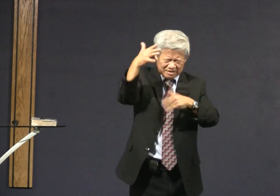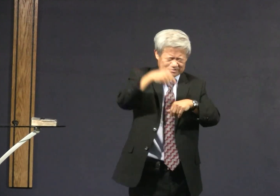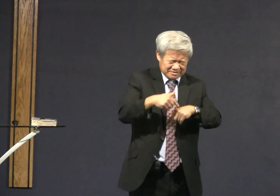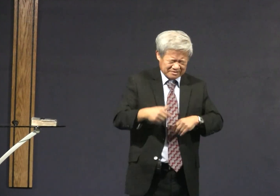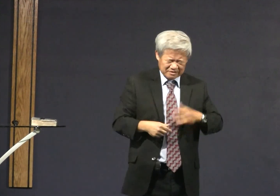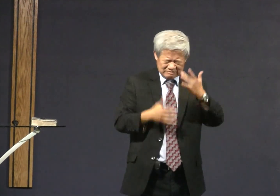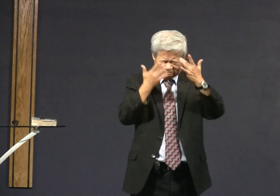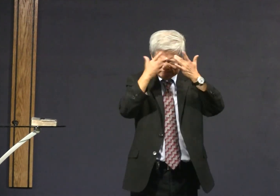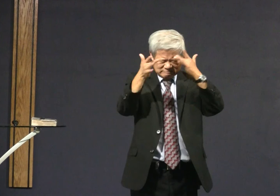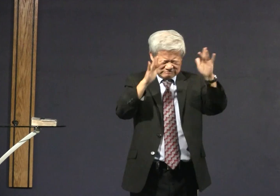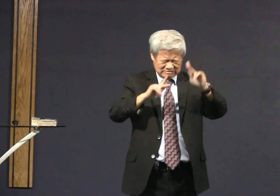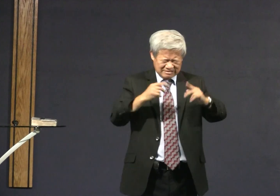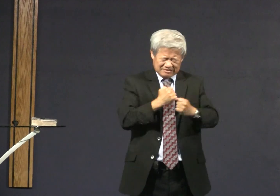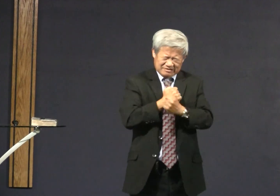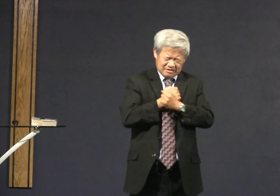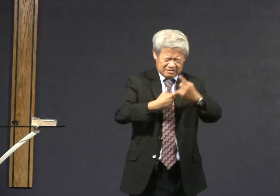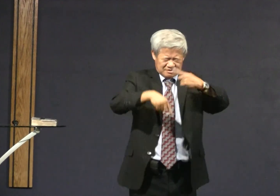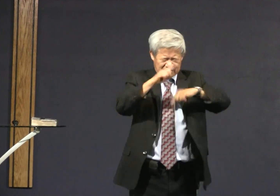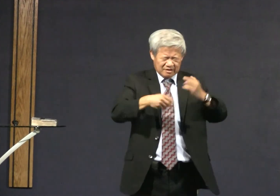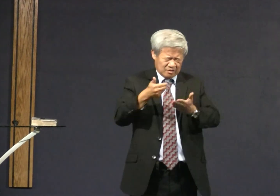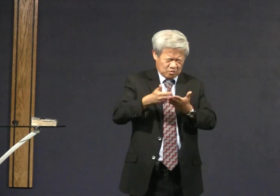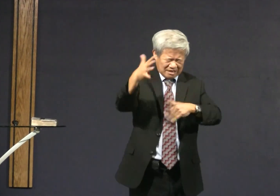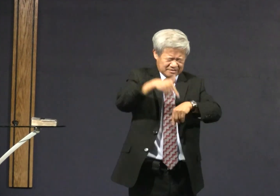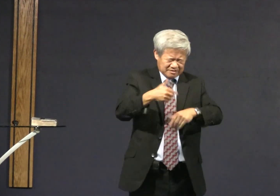if there is no God we are wasting our time.